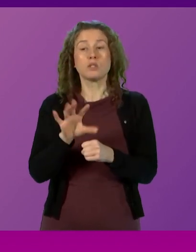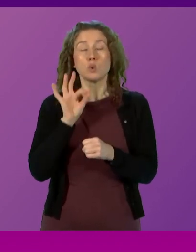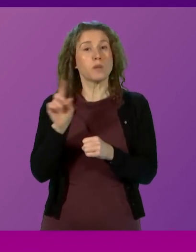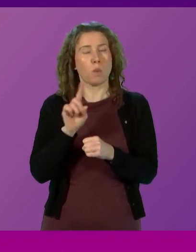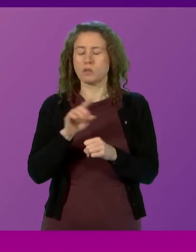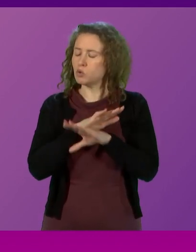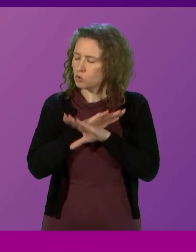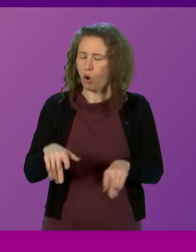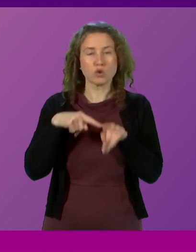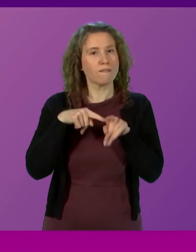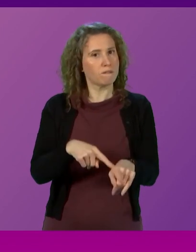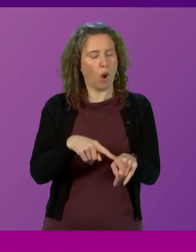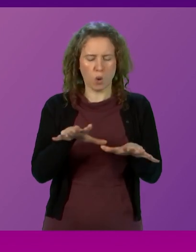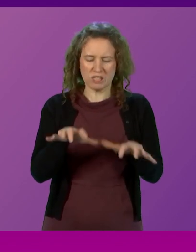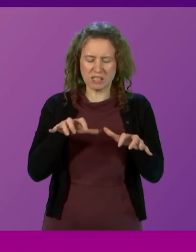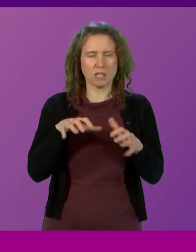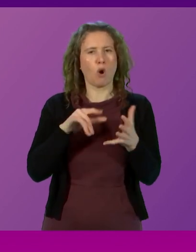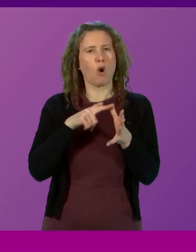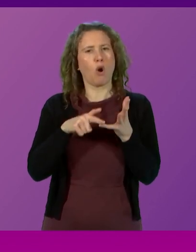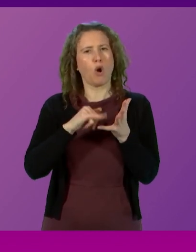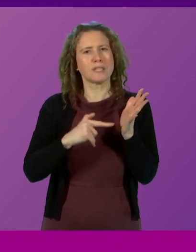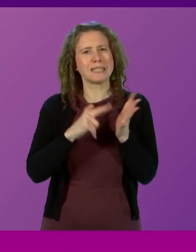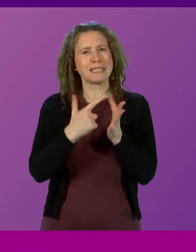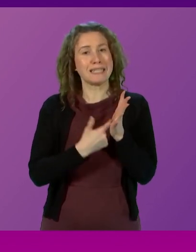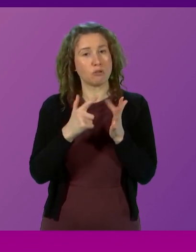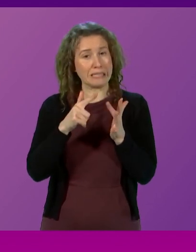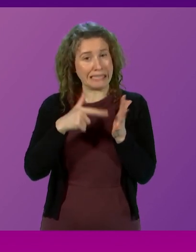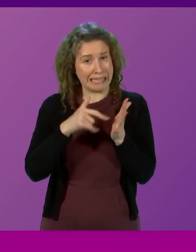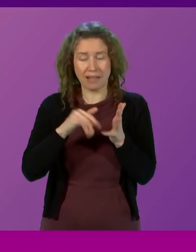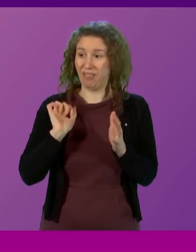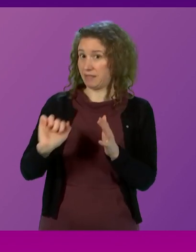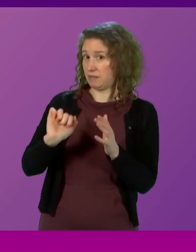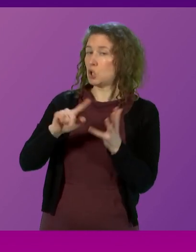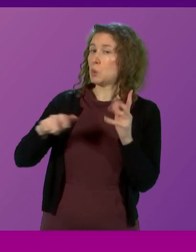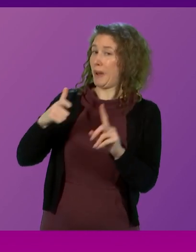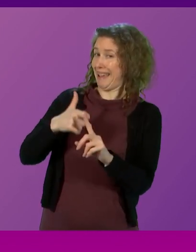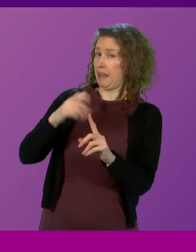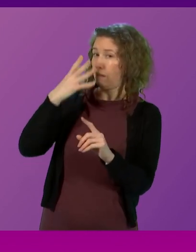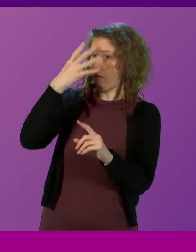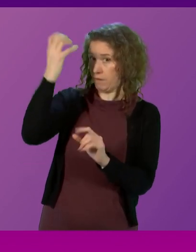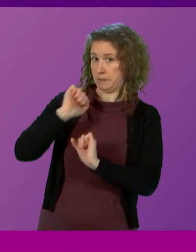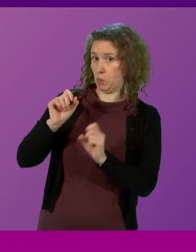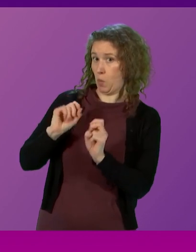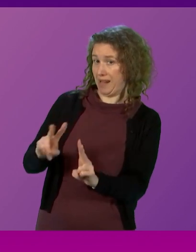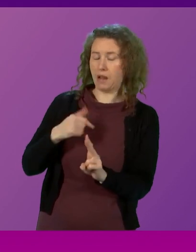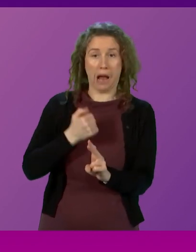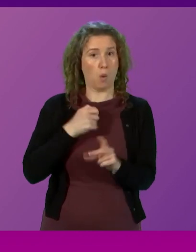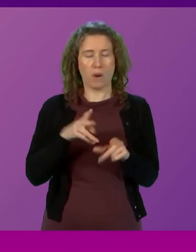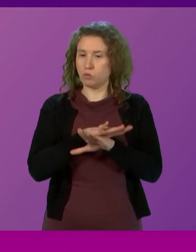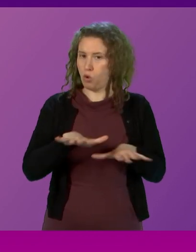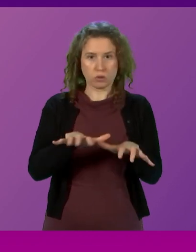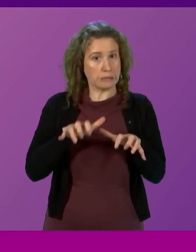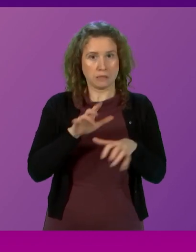to follow the path of austerity that is the hallmark of the United Kingdom Government. But let me be clear, the choices we